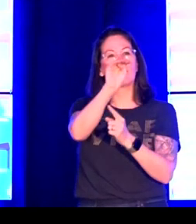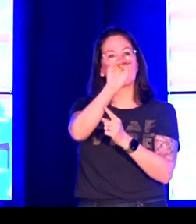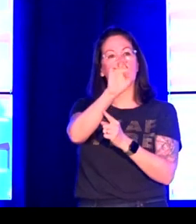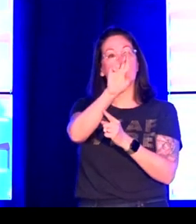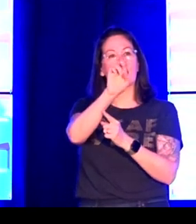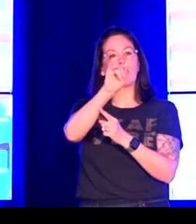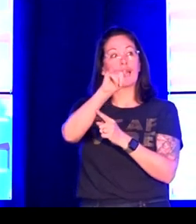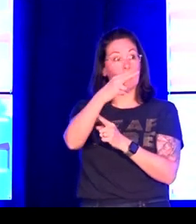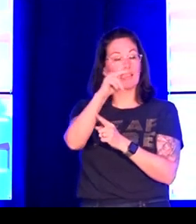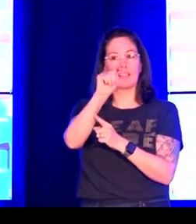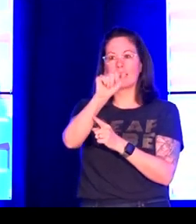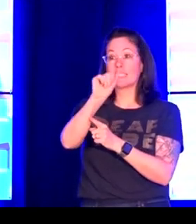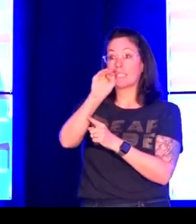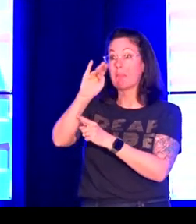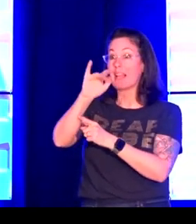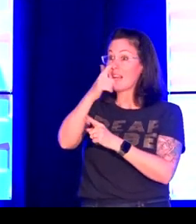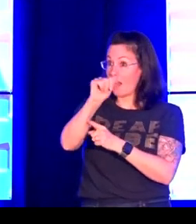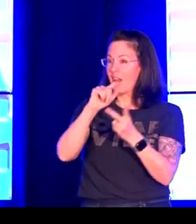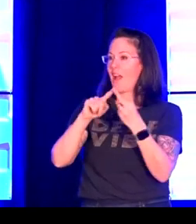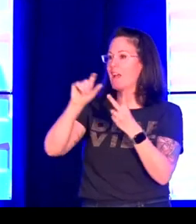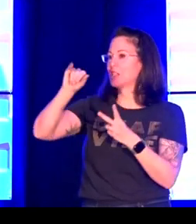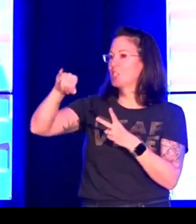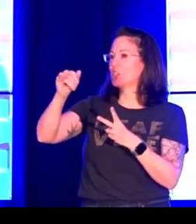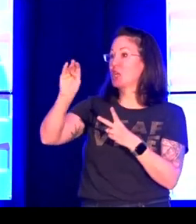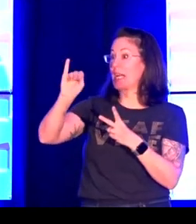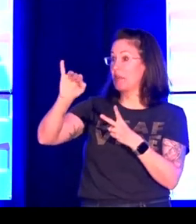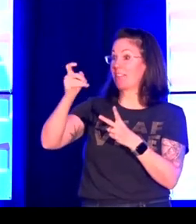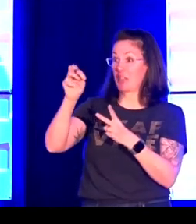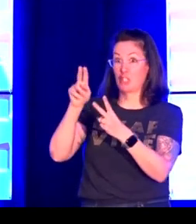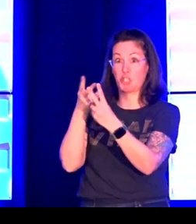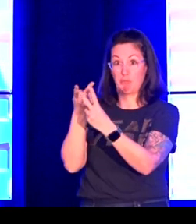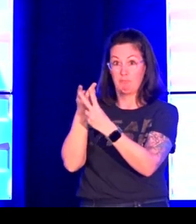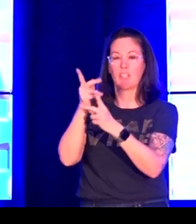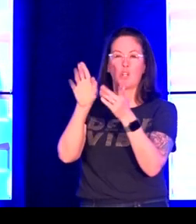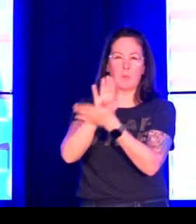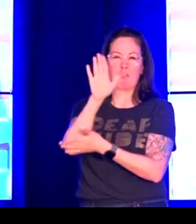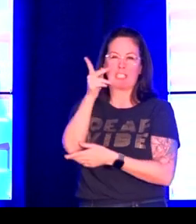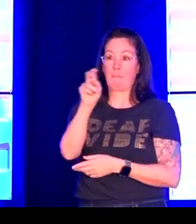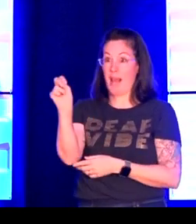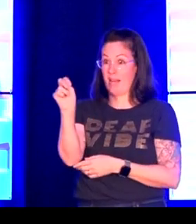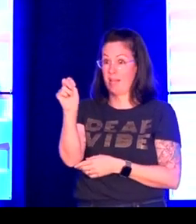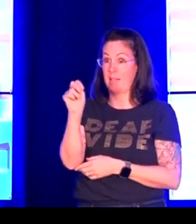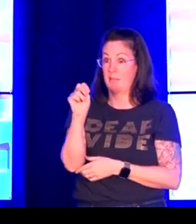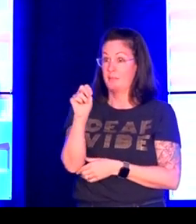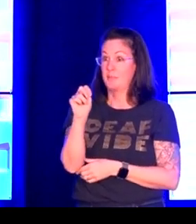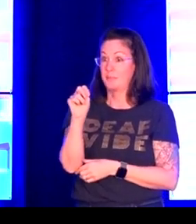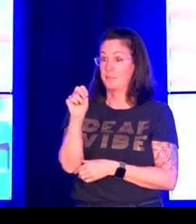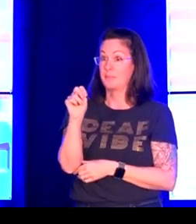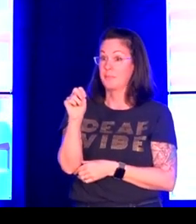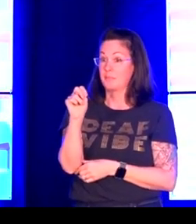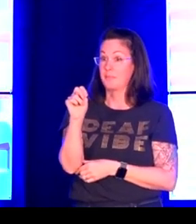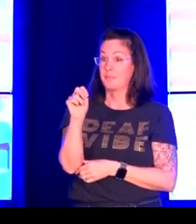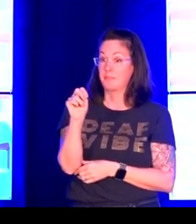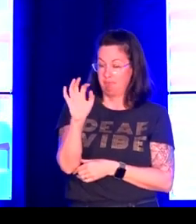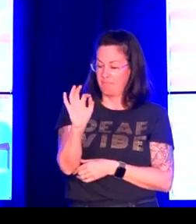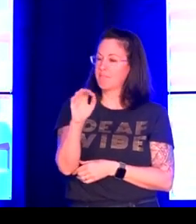this began in 2015 and is still ongoing I work with Meredith Taminga and Jamie Fisher they both work